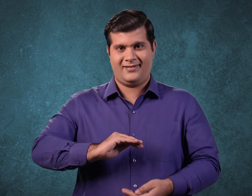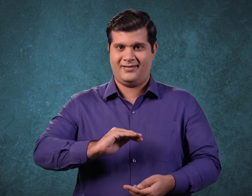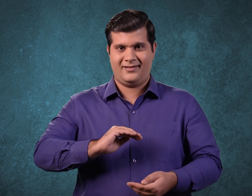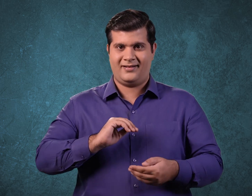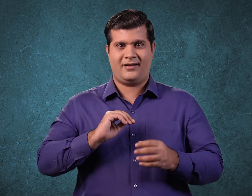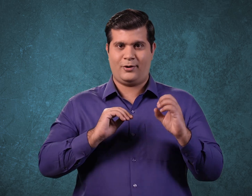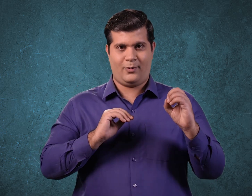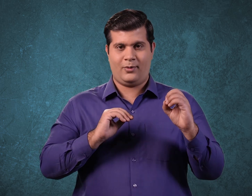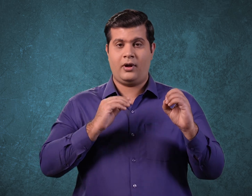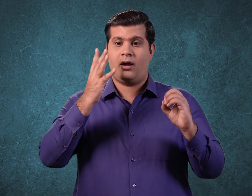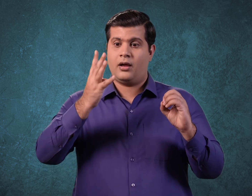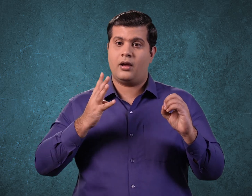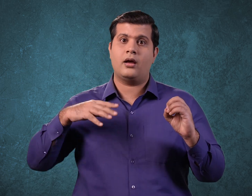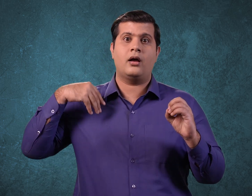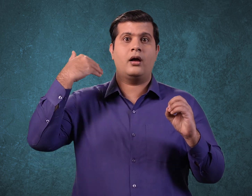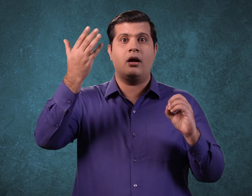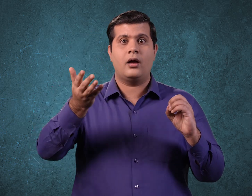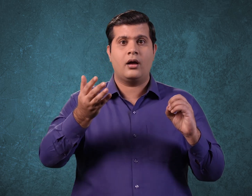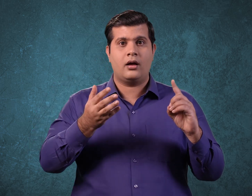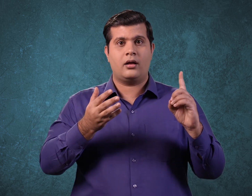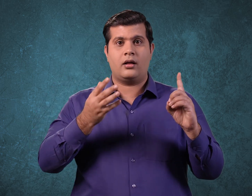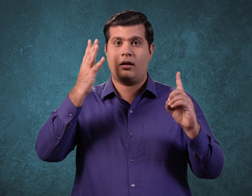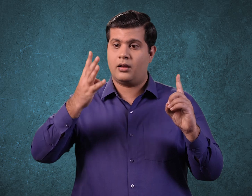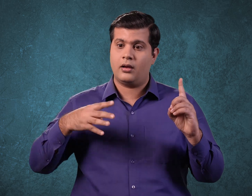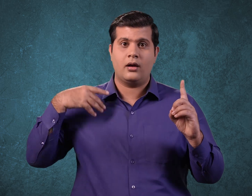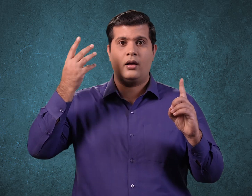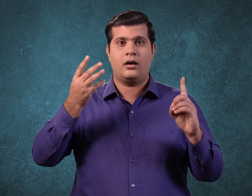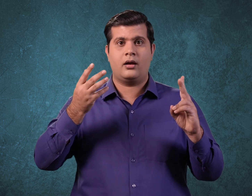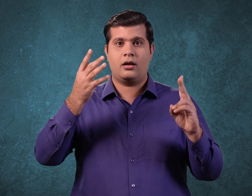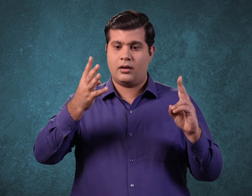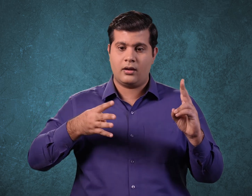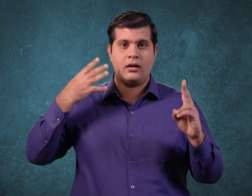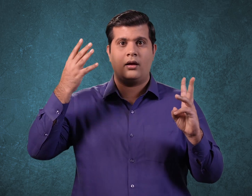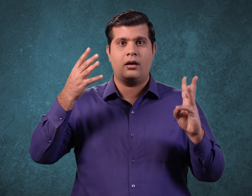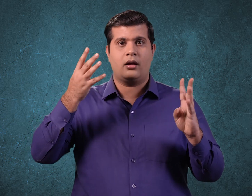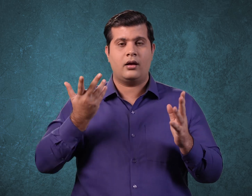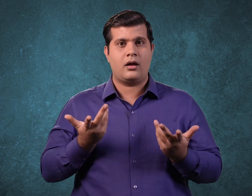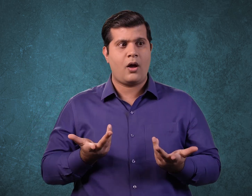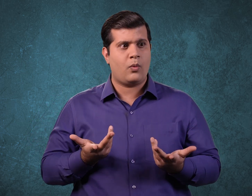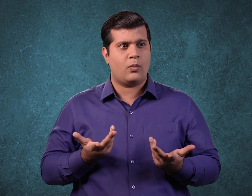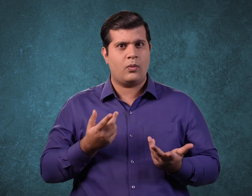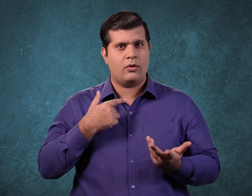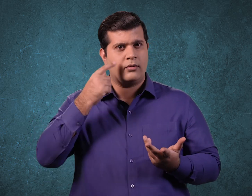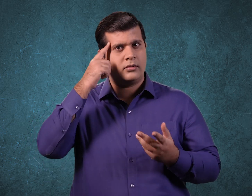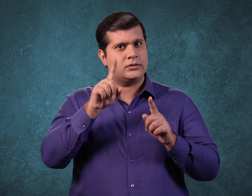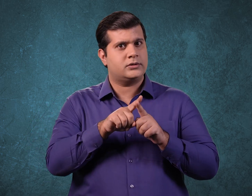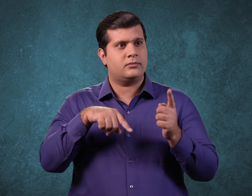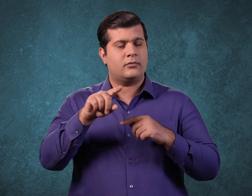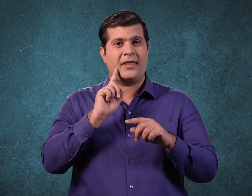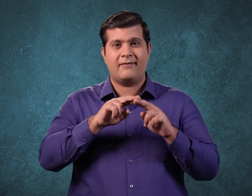Their first birthday would come 4 years after they are born. This will keep happening as a child grows up. If a child is born on